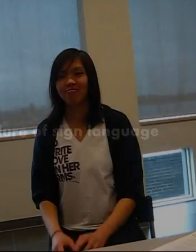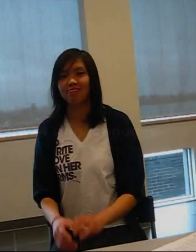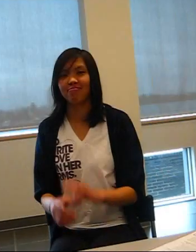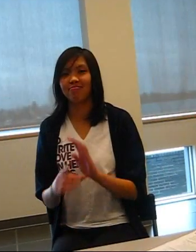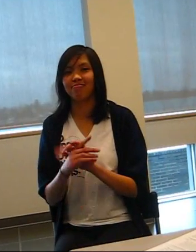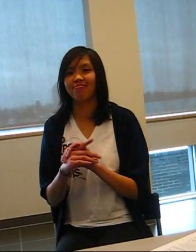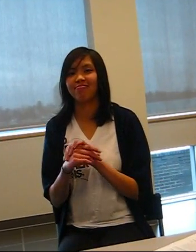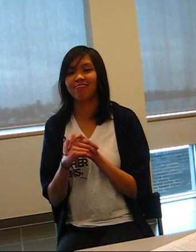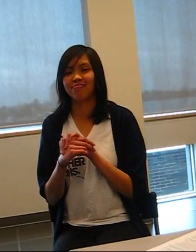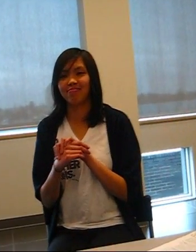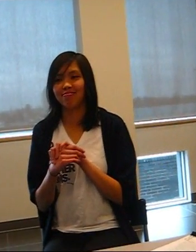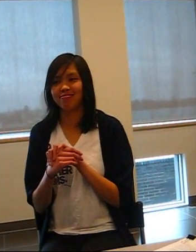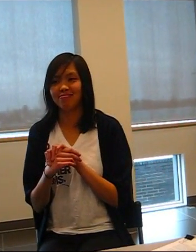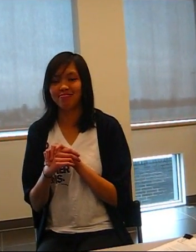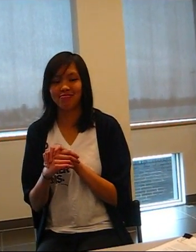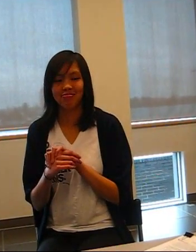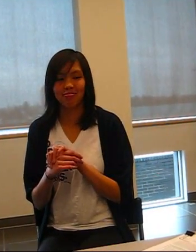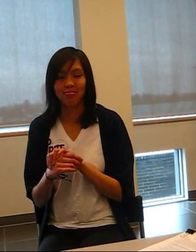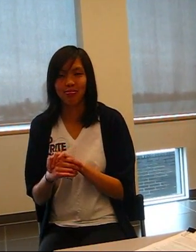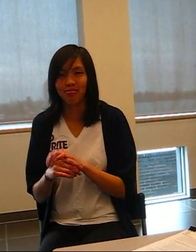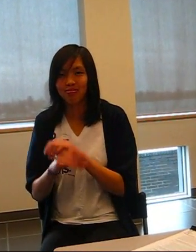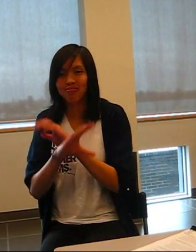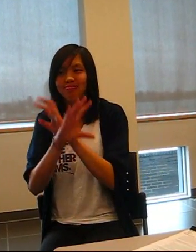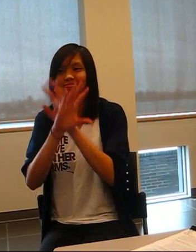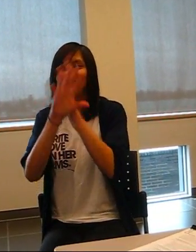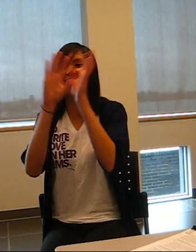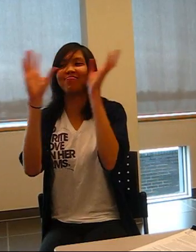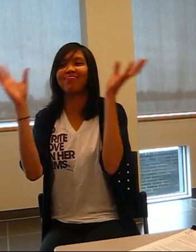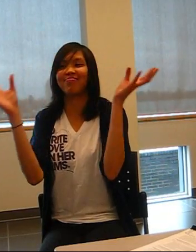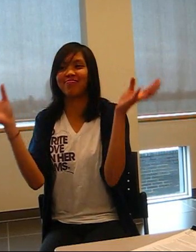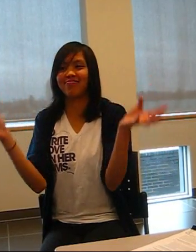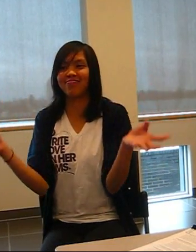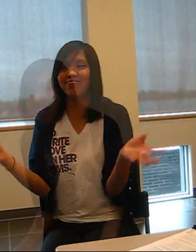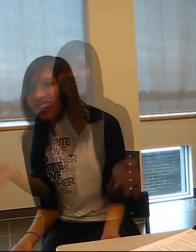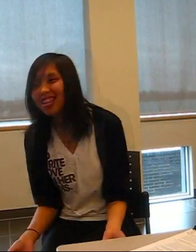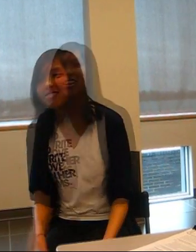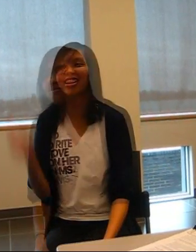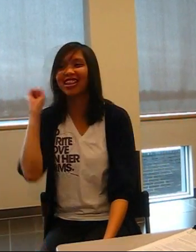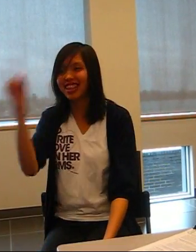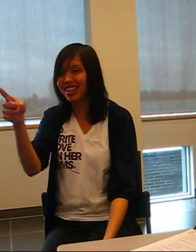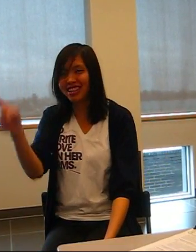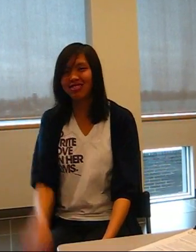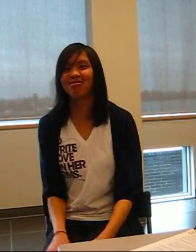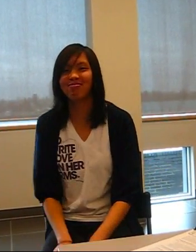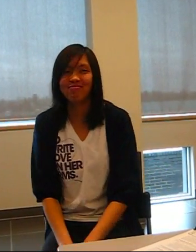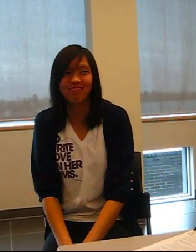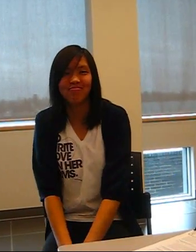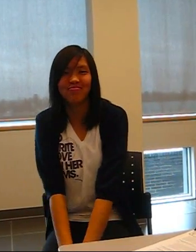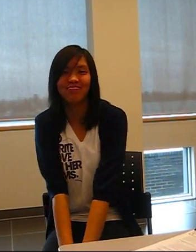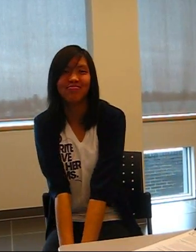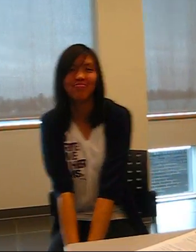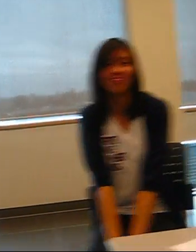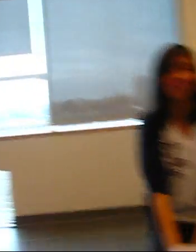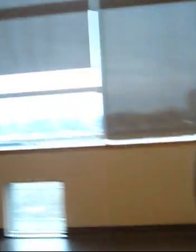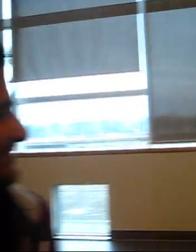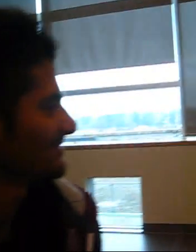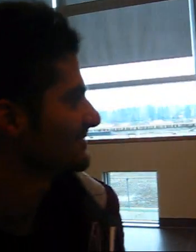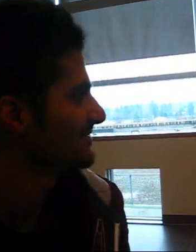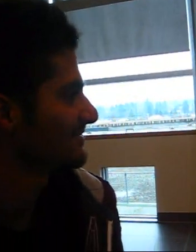China can be a message in sign language I think this guy already knows